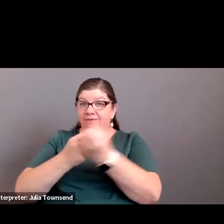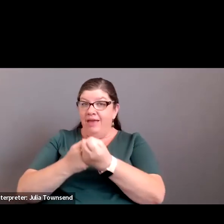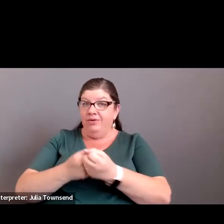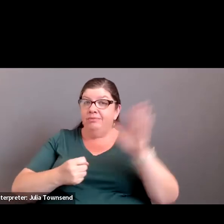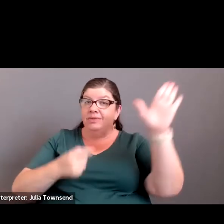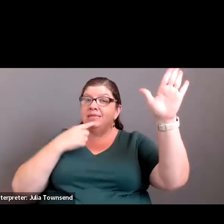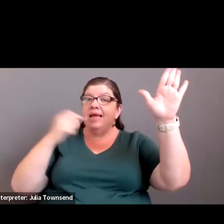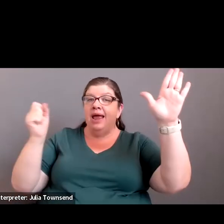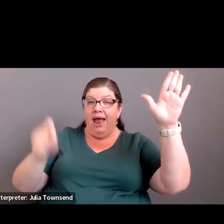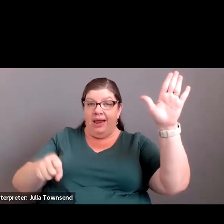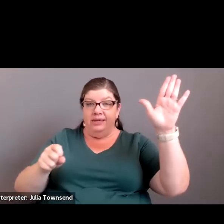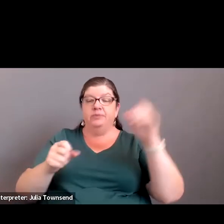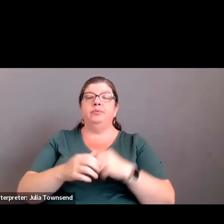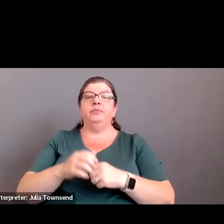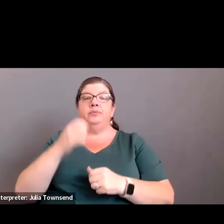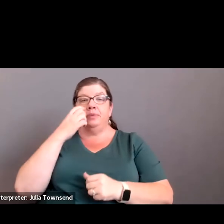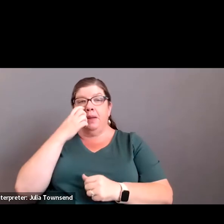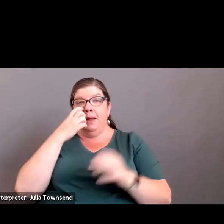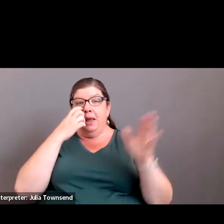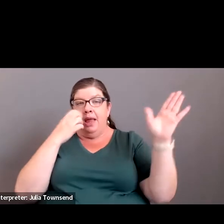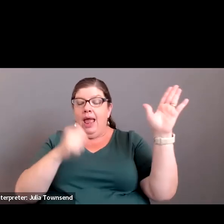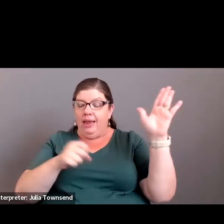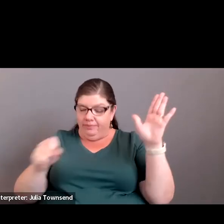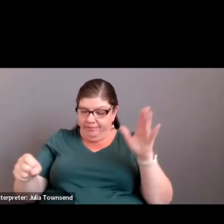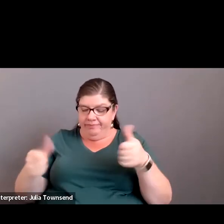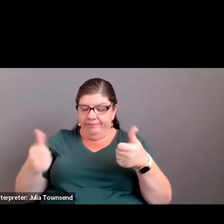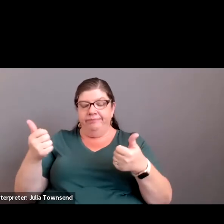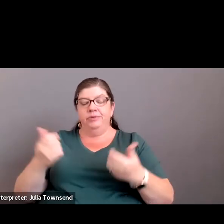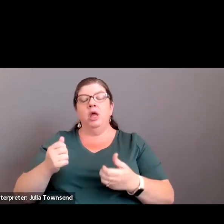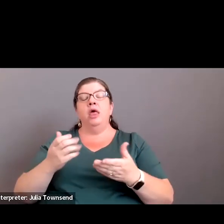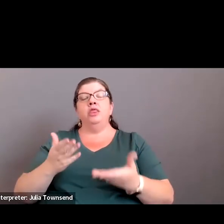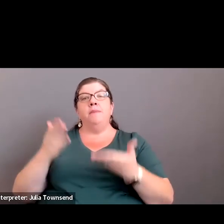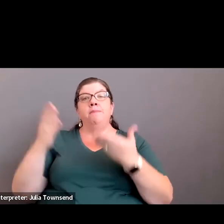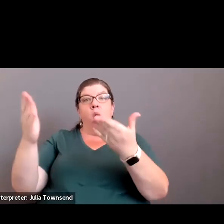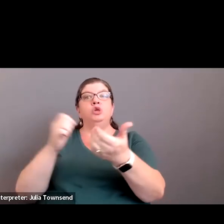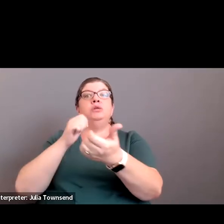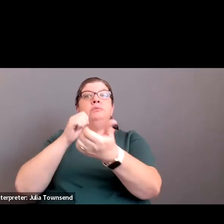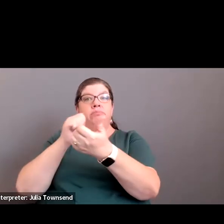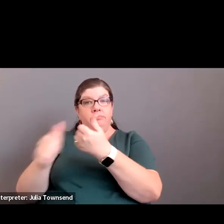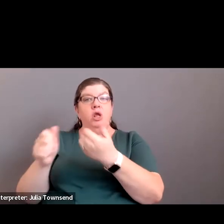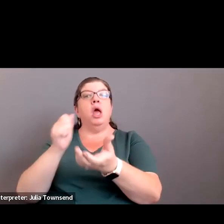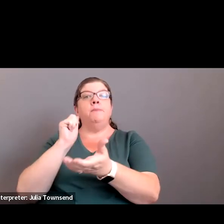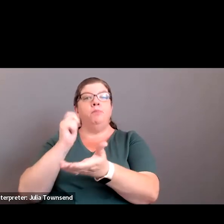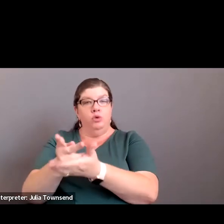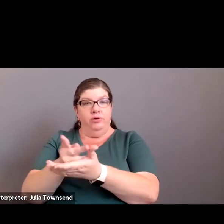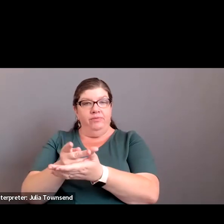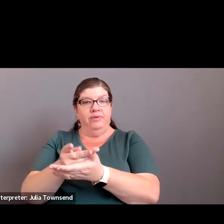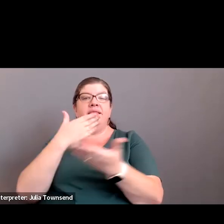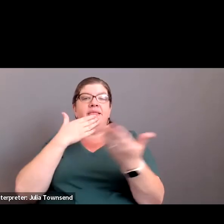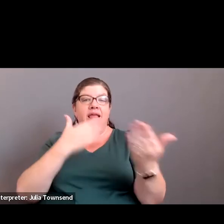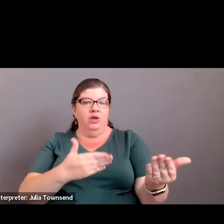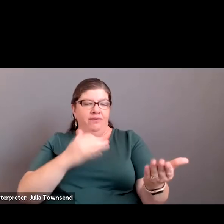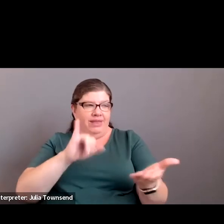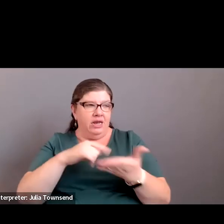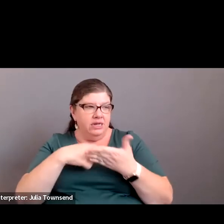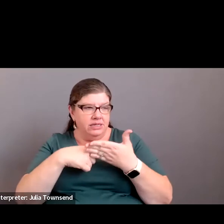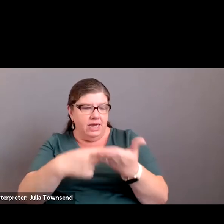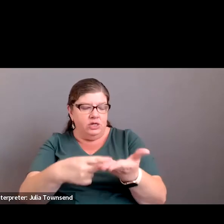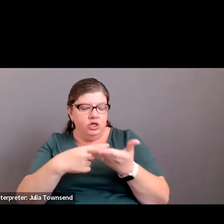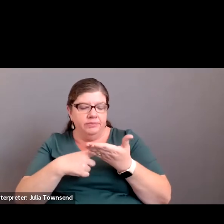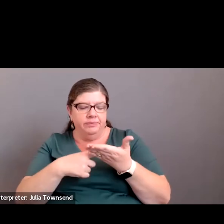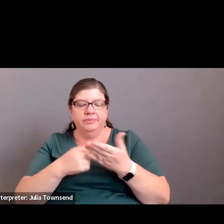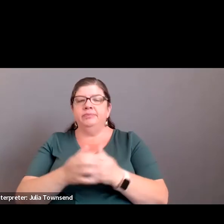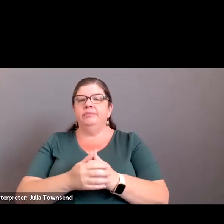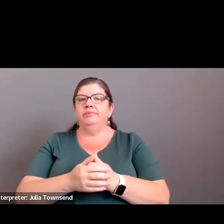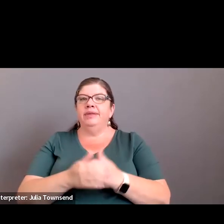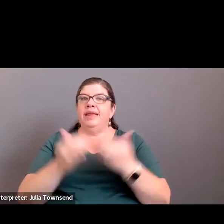raise your hand and say aye. Aye. Aye. Aye. Motion approved. Consent agenda approves. Thank you for that discussion. And